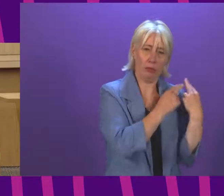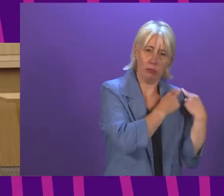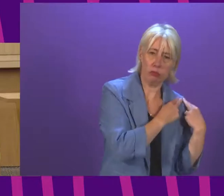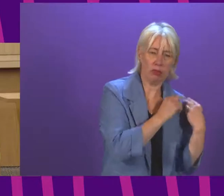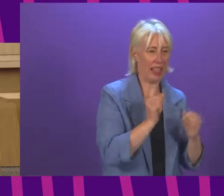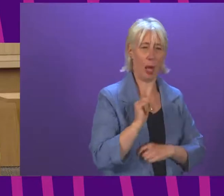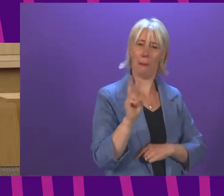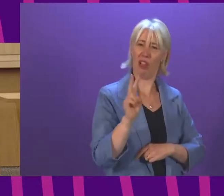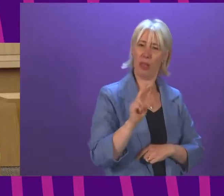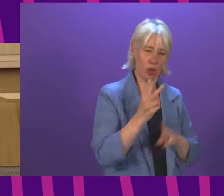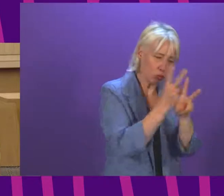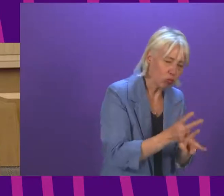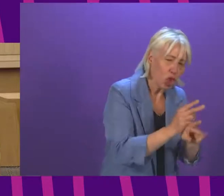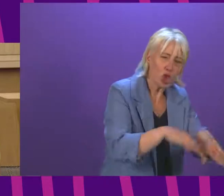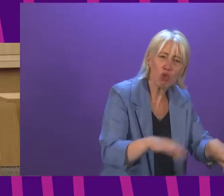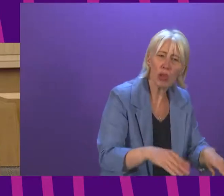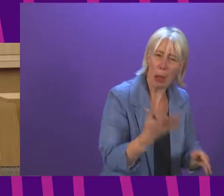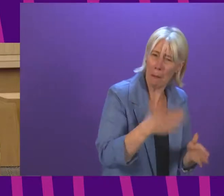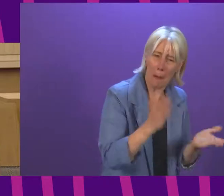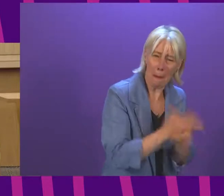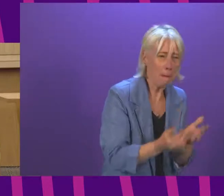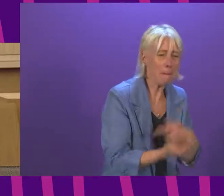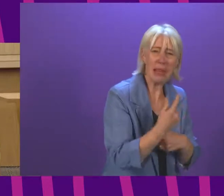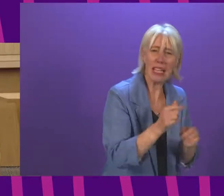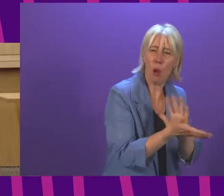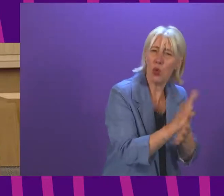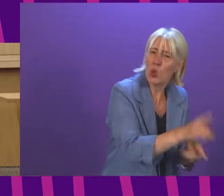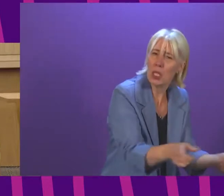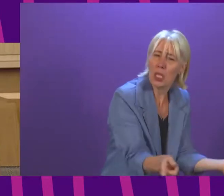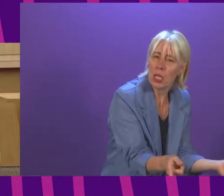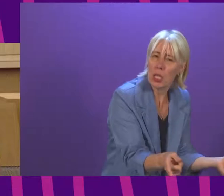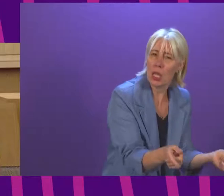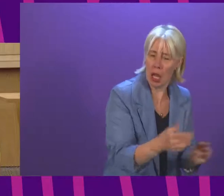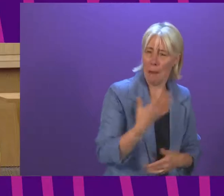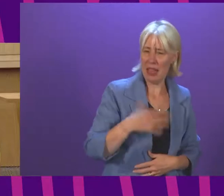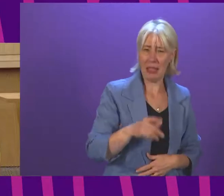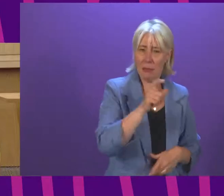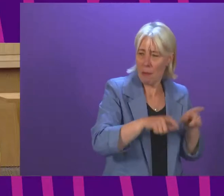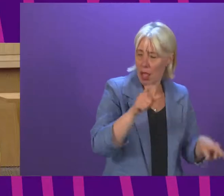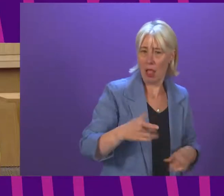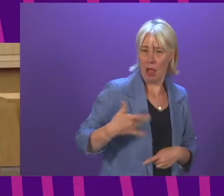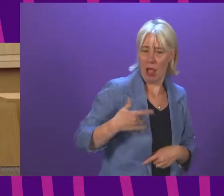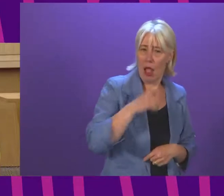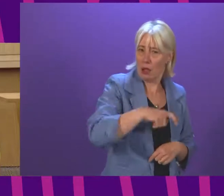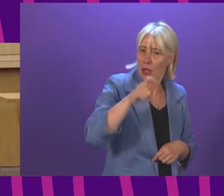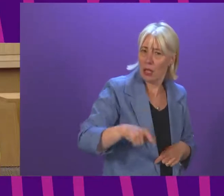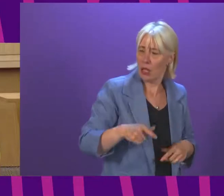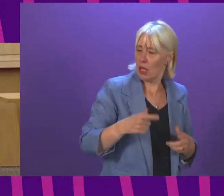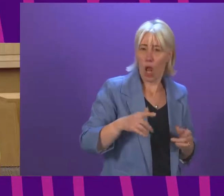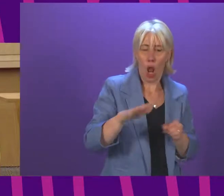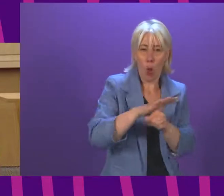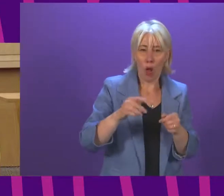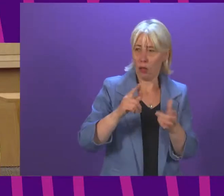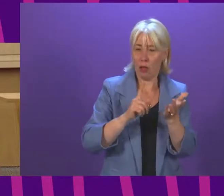parents. Welcome though the report and the redress bill are, they fail to recognise that there are victims with the same trauma from abuse within local